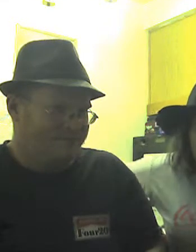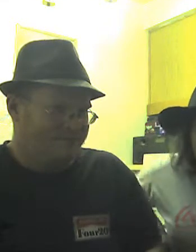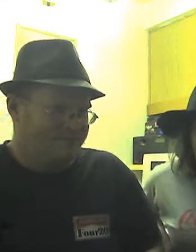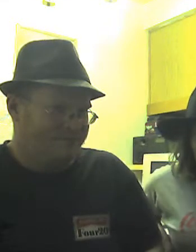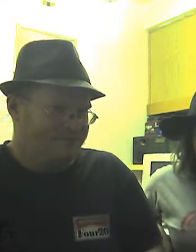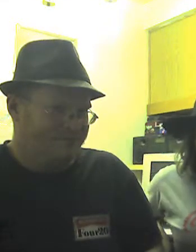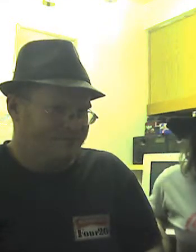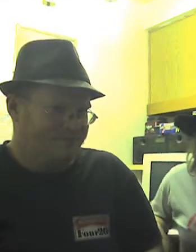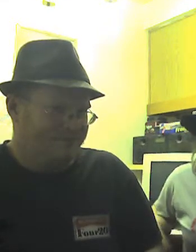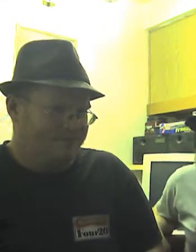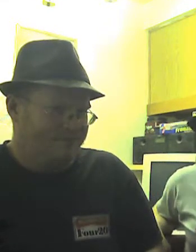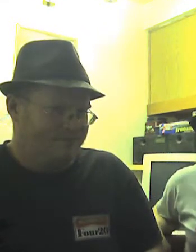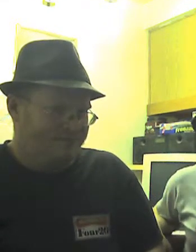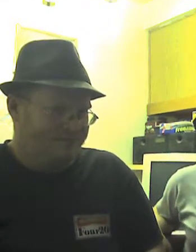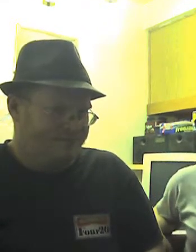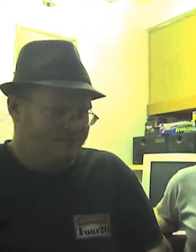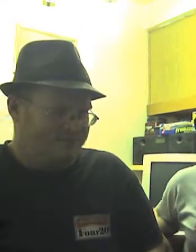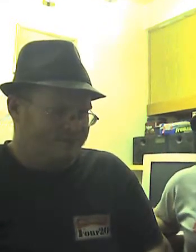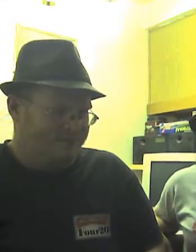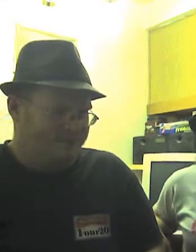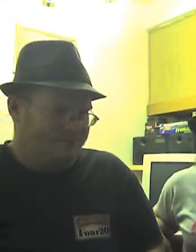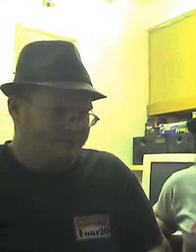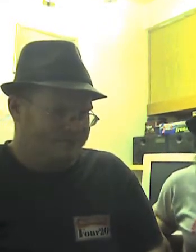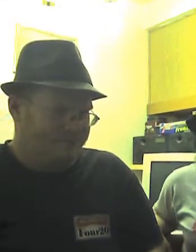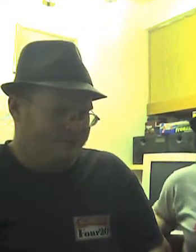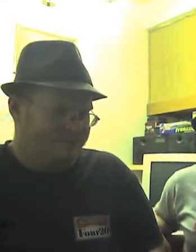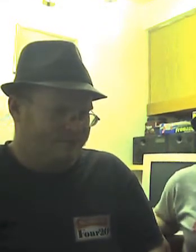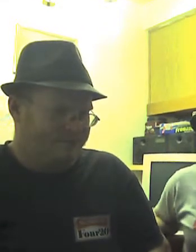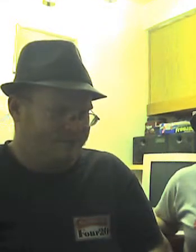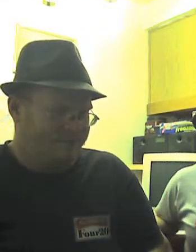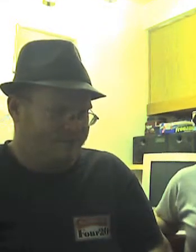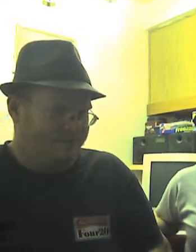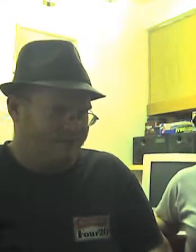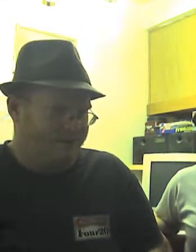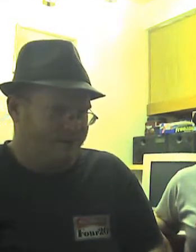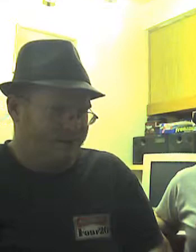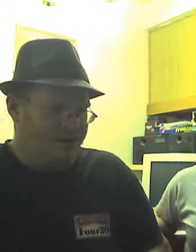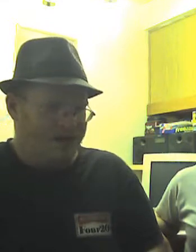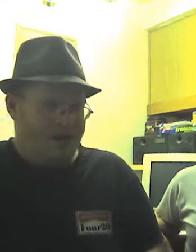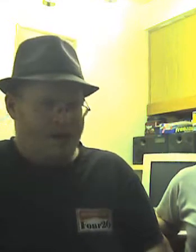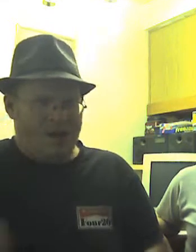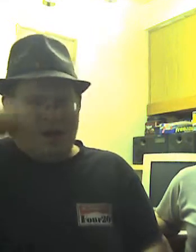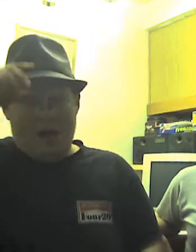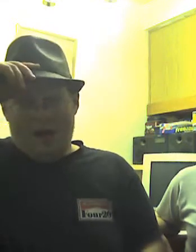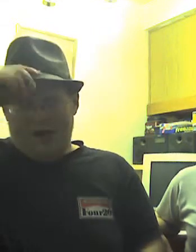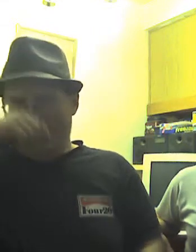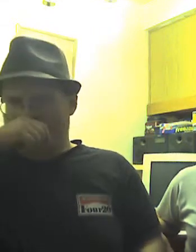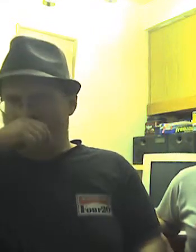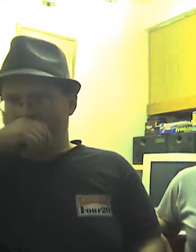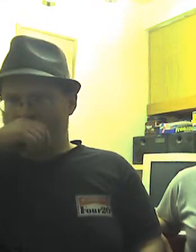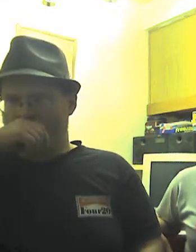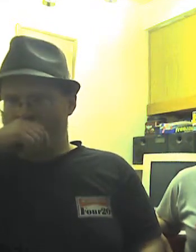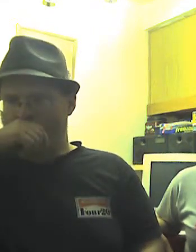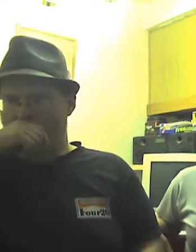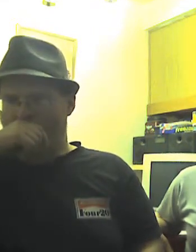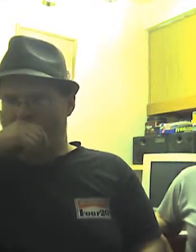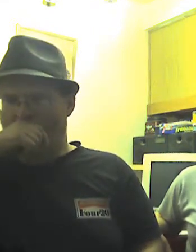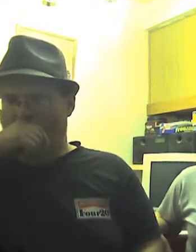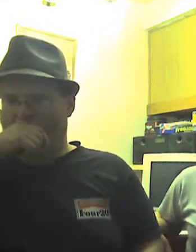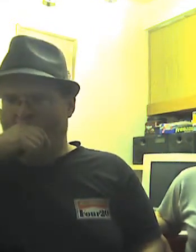was trying to do, and to the public audience, to people watching this, is what I was trying to do, and Aaron, I think, was doing the same, was